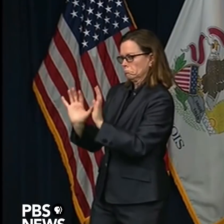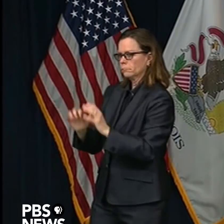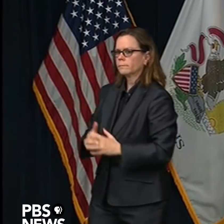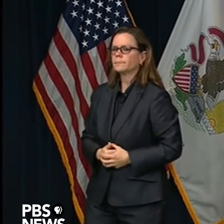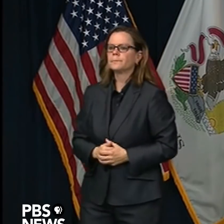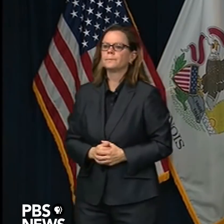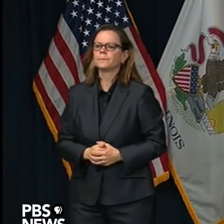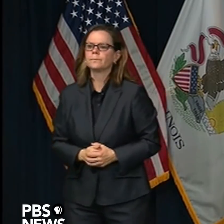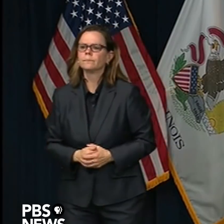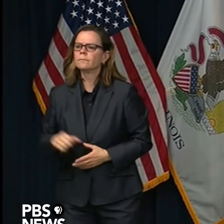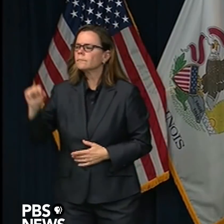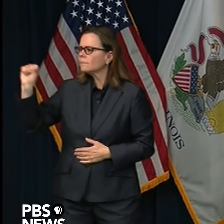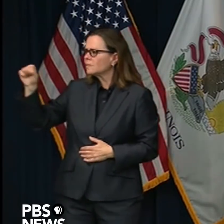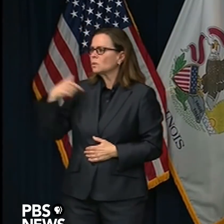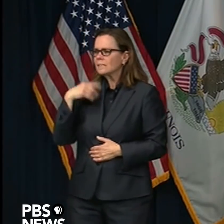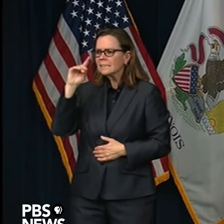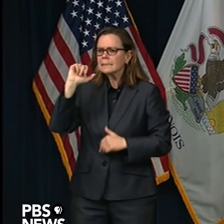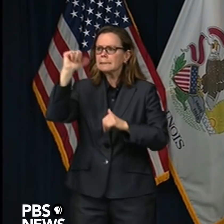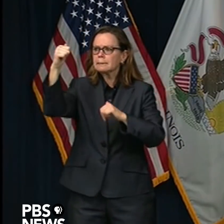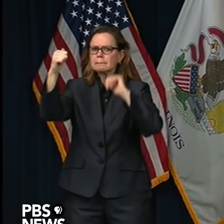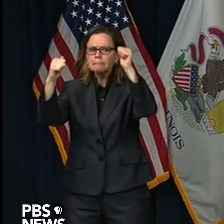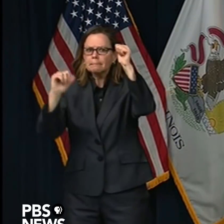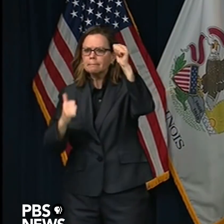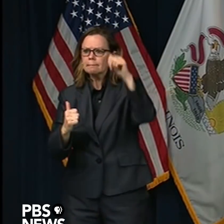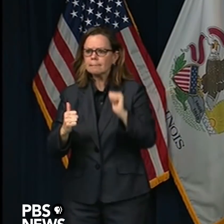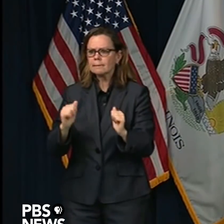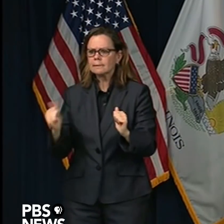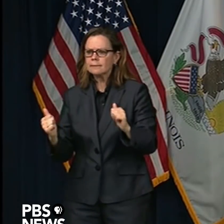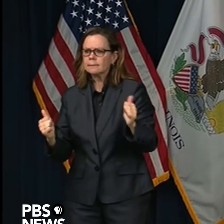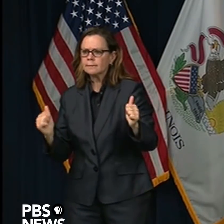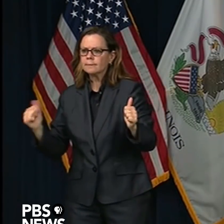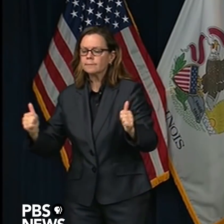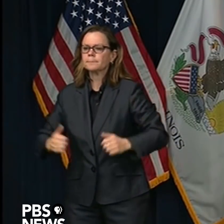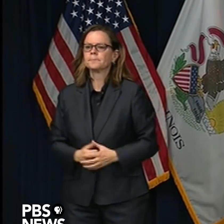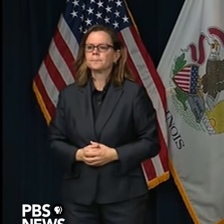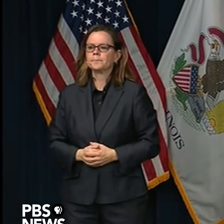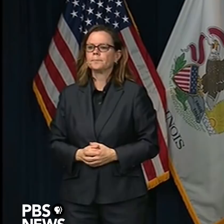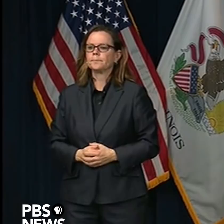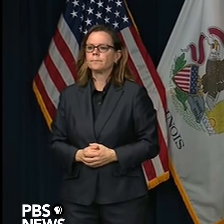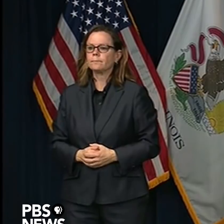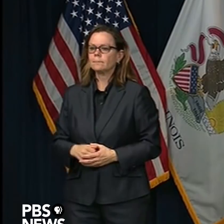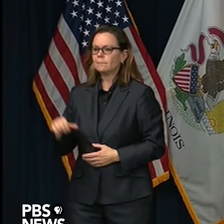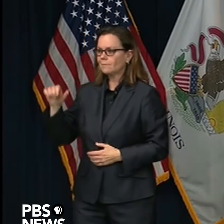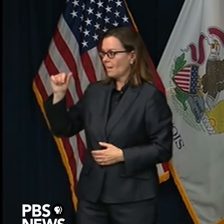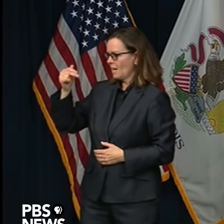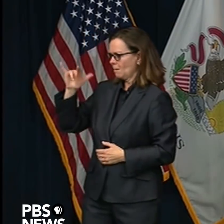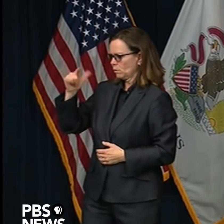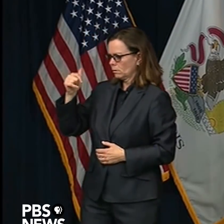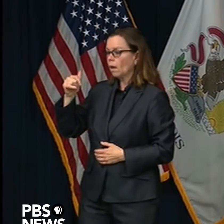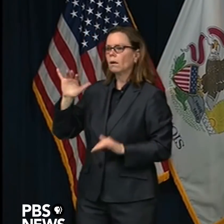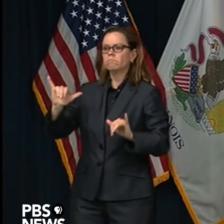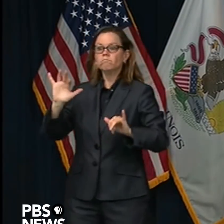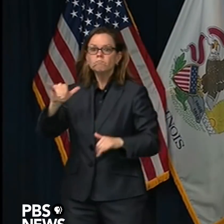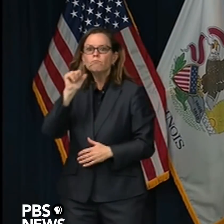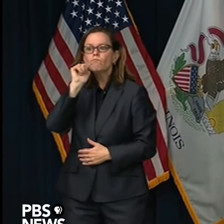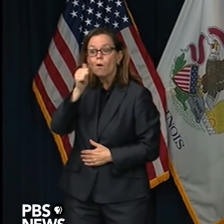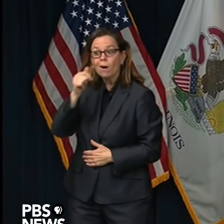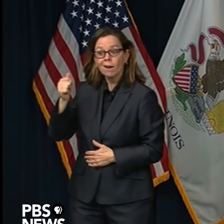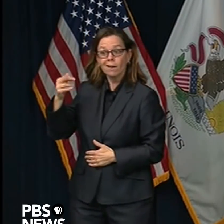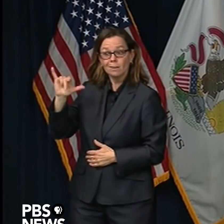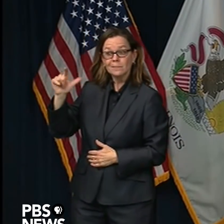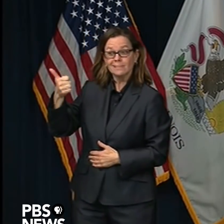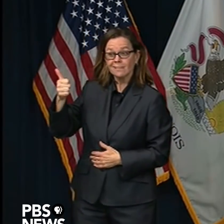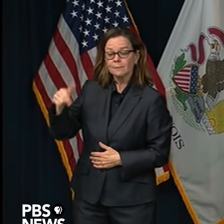It is true that on April 10th, which I think is tomorrow, they will be handing over those sites to the states.